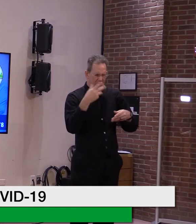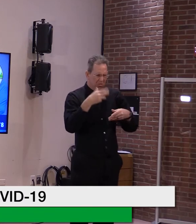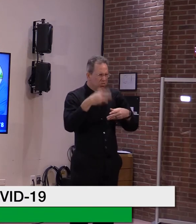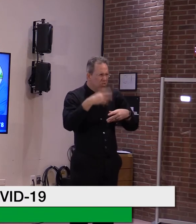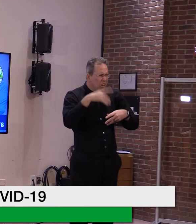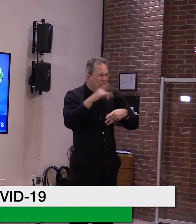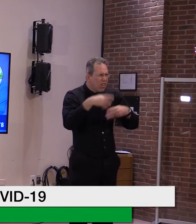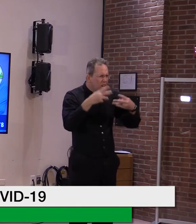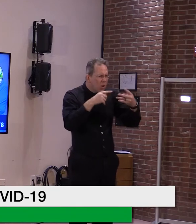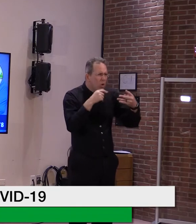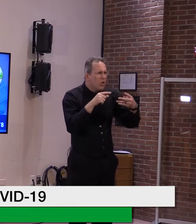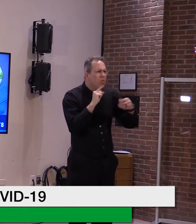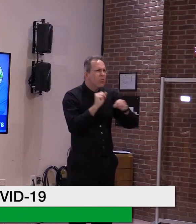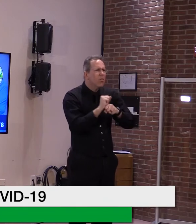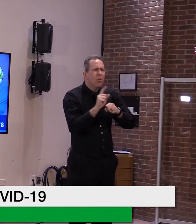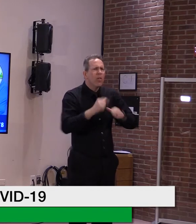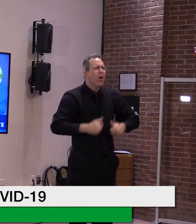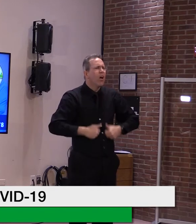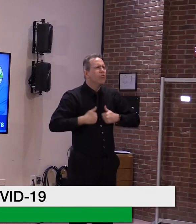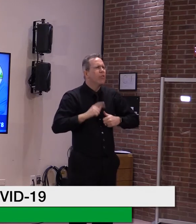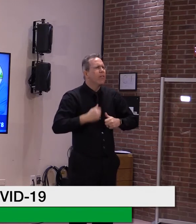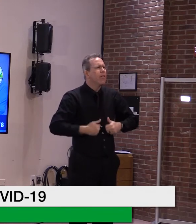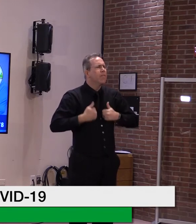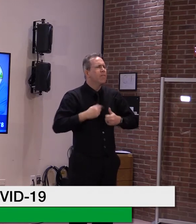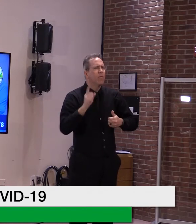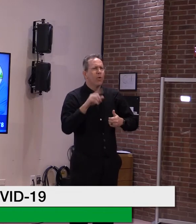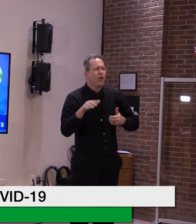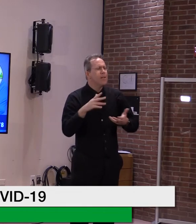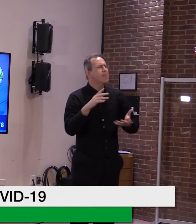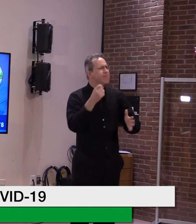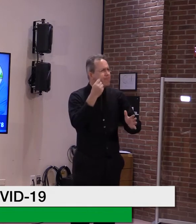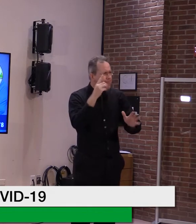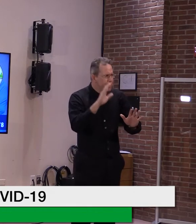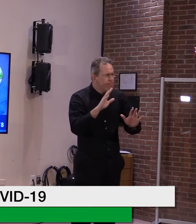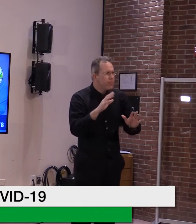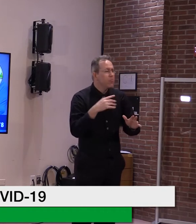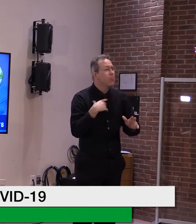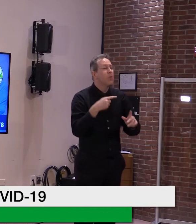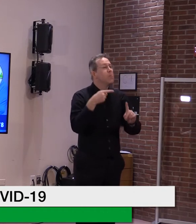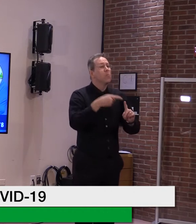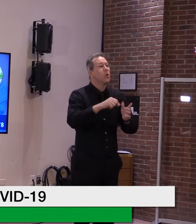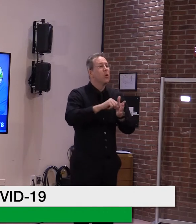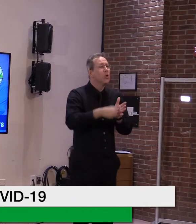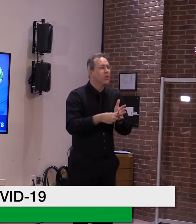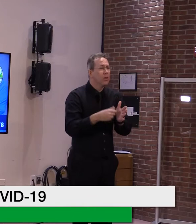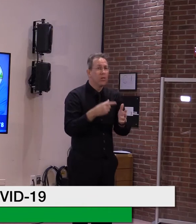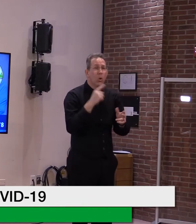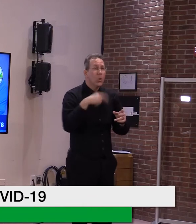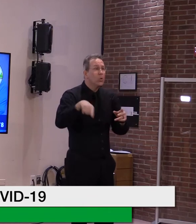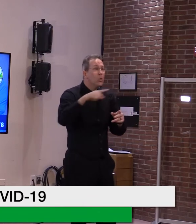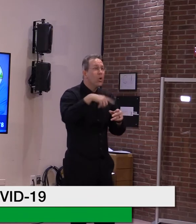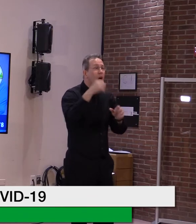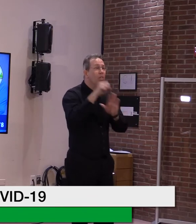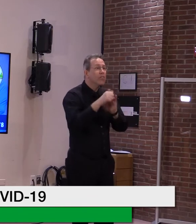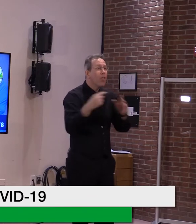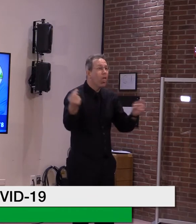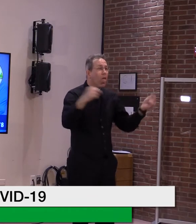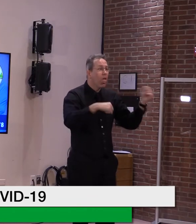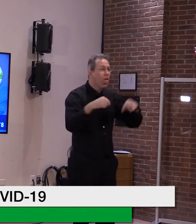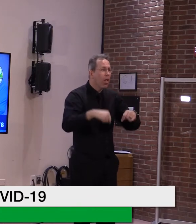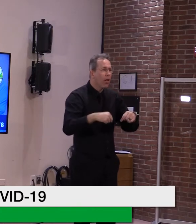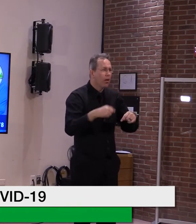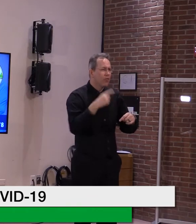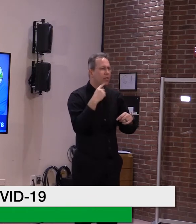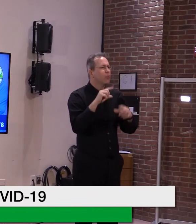just let's set the table on this. Uh, most of the out-of-staters vaccinated in Vermont come from the 1A category, healthcare workers, based